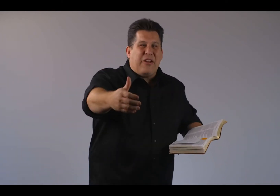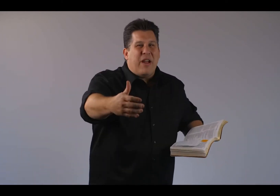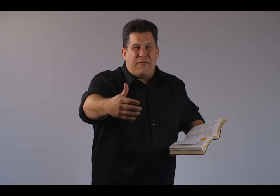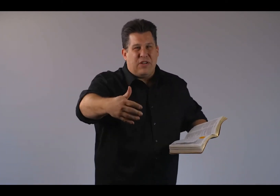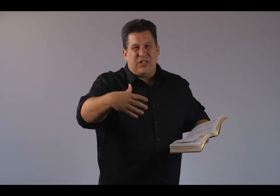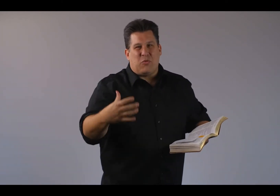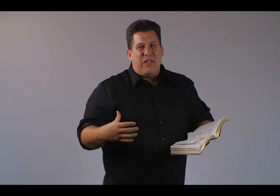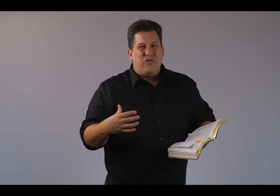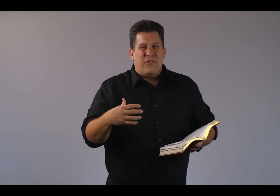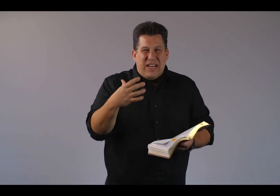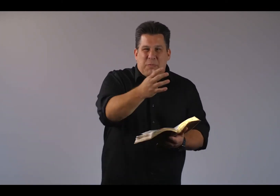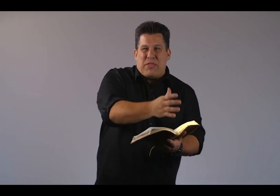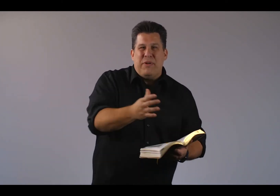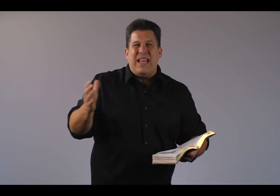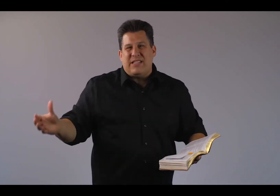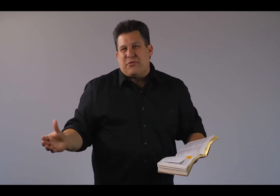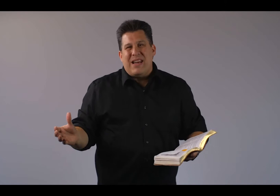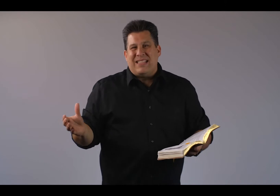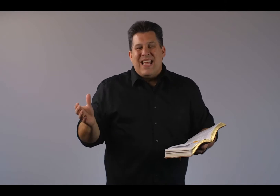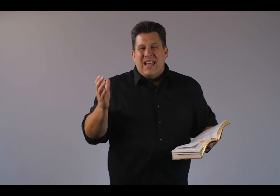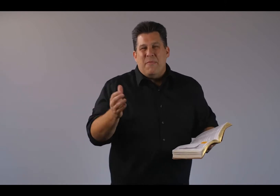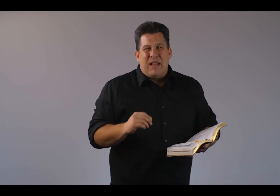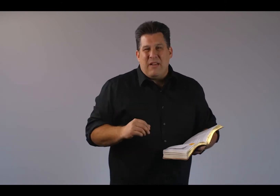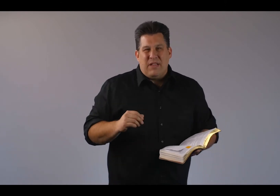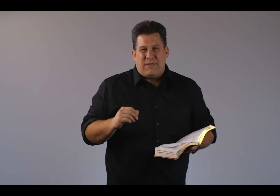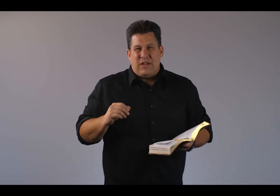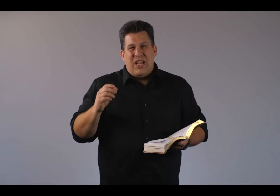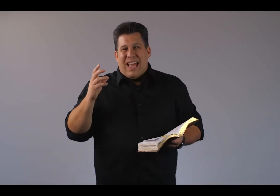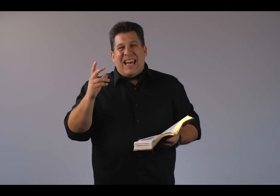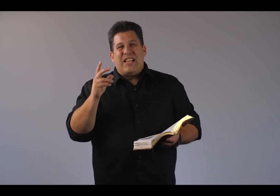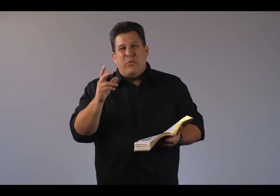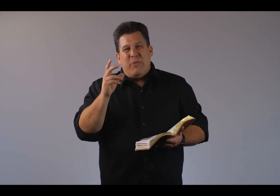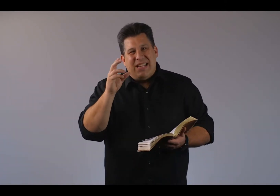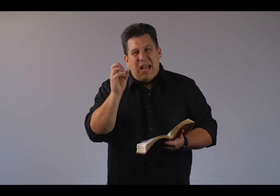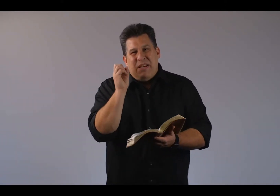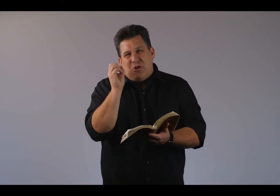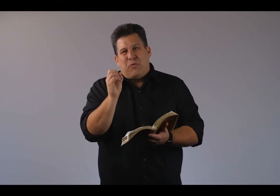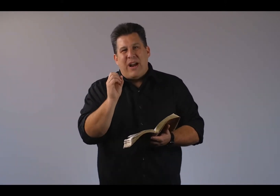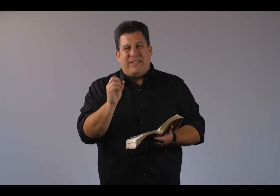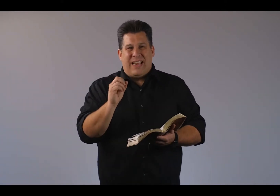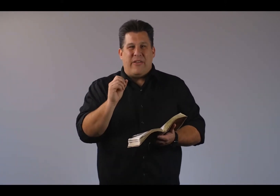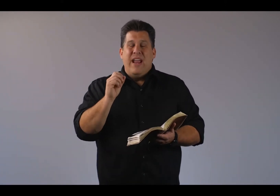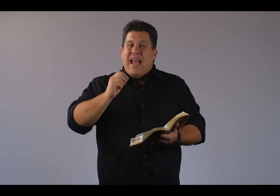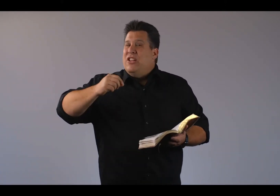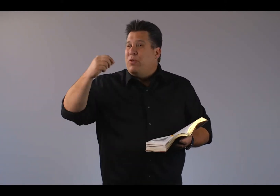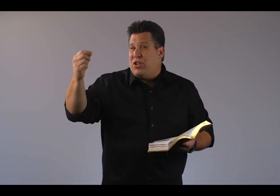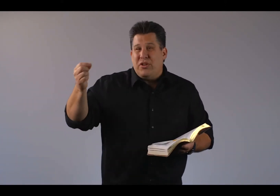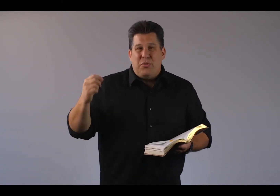a great fish that swallowed Jonah. And he spent three days and three nights in the belly of this fish. And last week we examined his prayer together and his return to